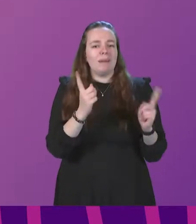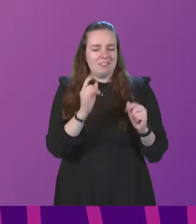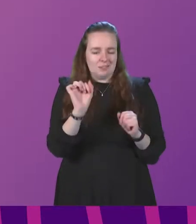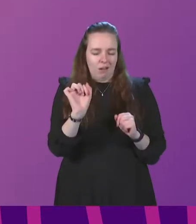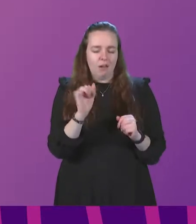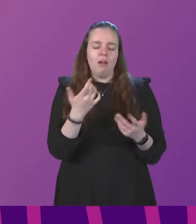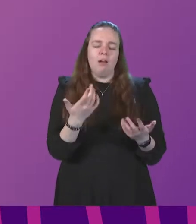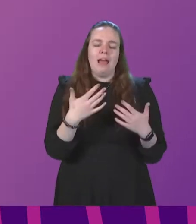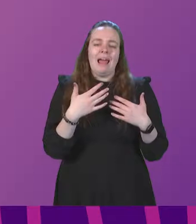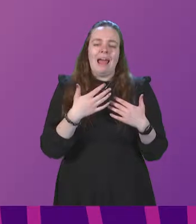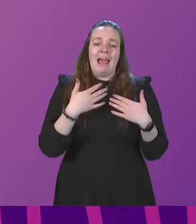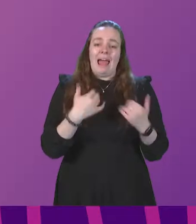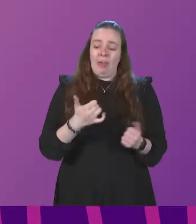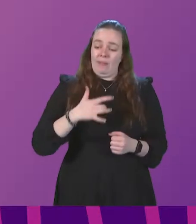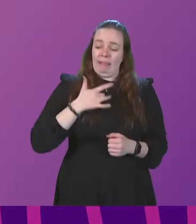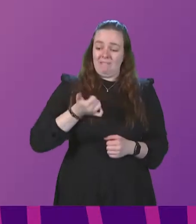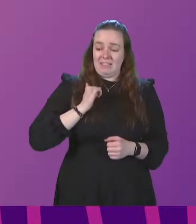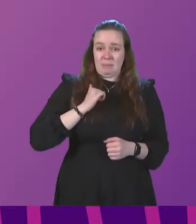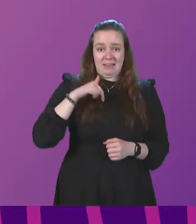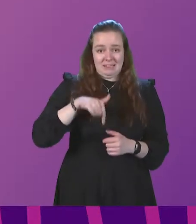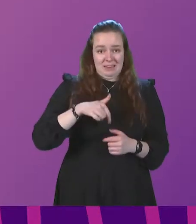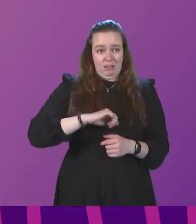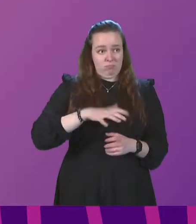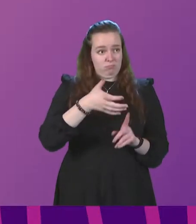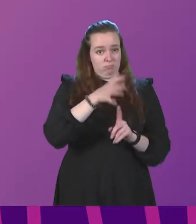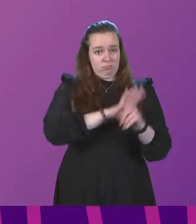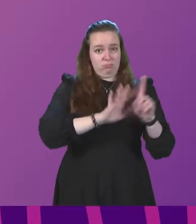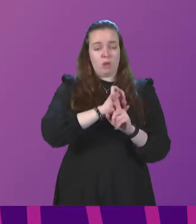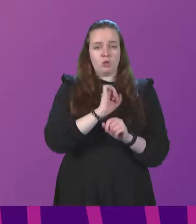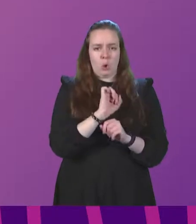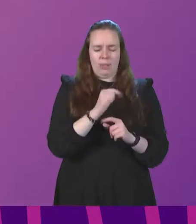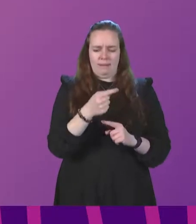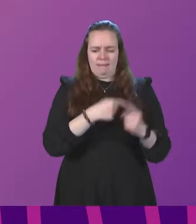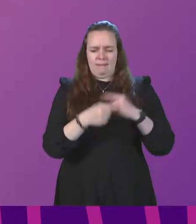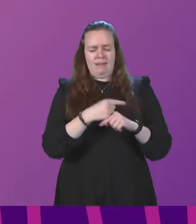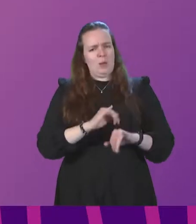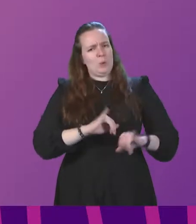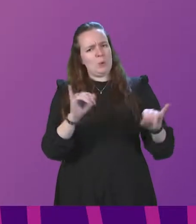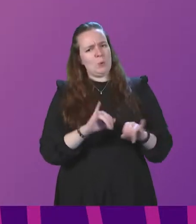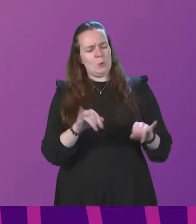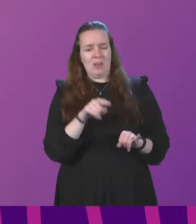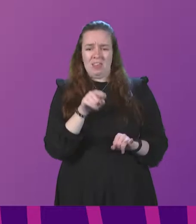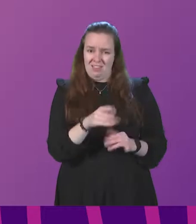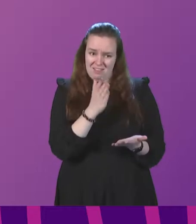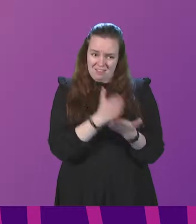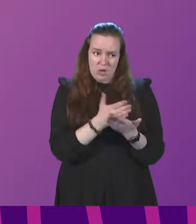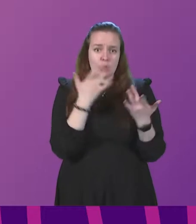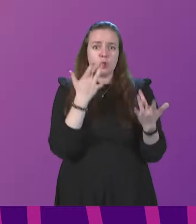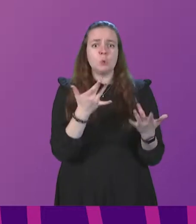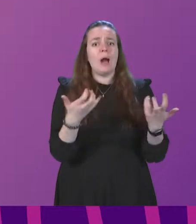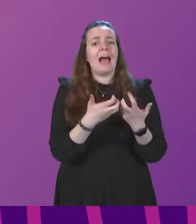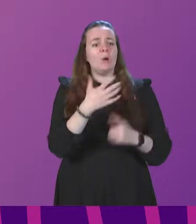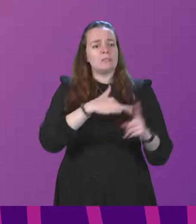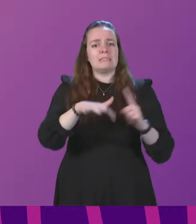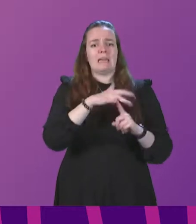fact that healthy life expectancy in this country is going backwards is nothing short of a scandal. This is a fundamental measure of how our society